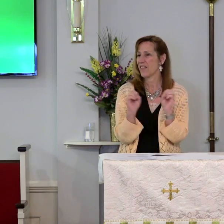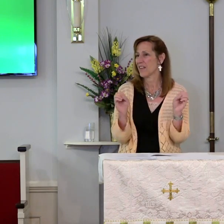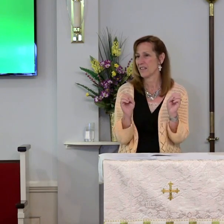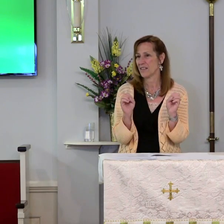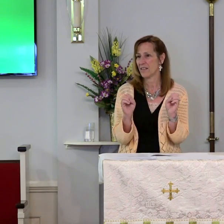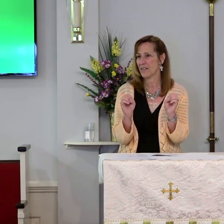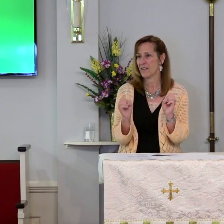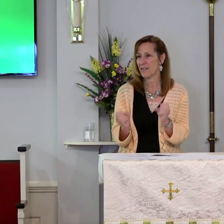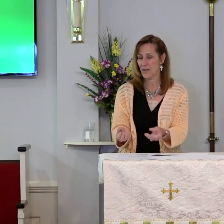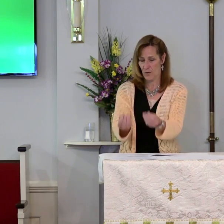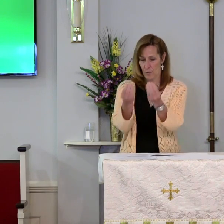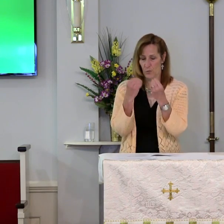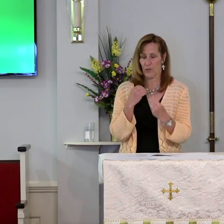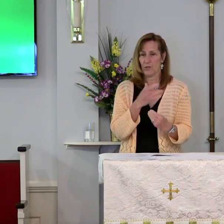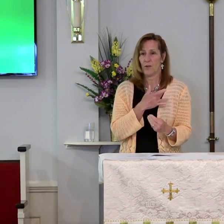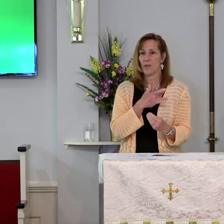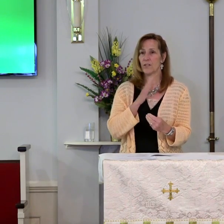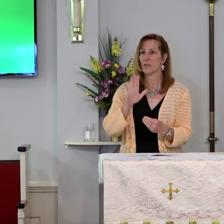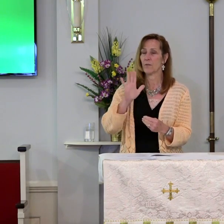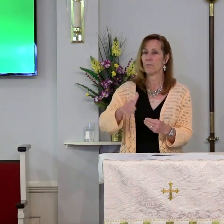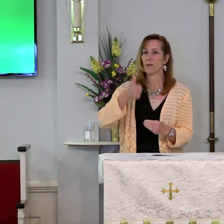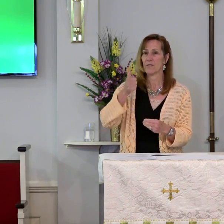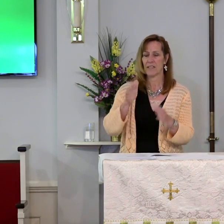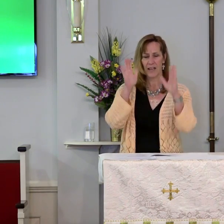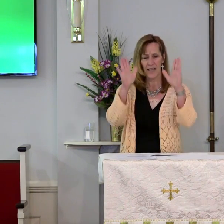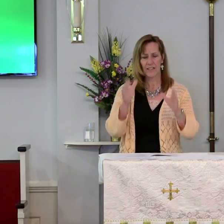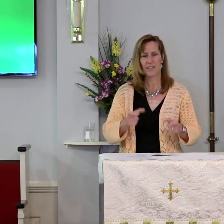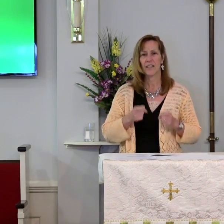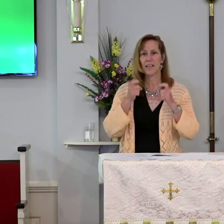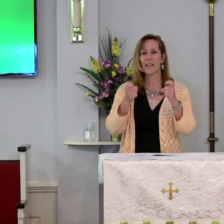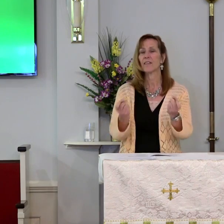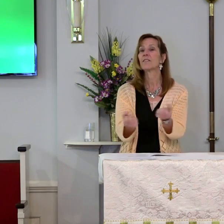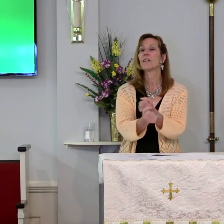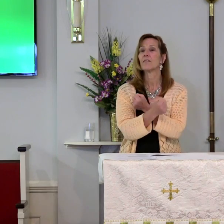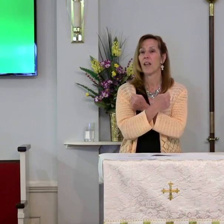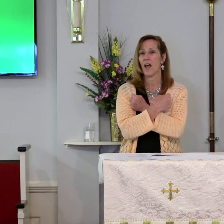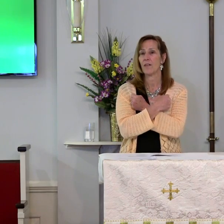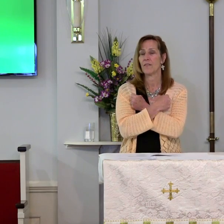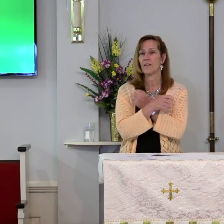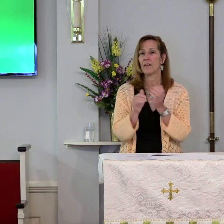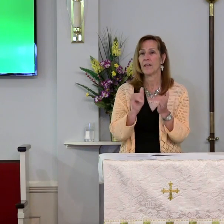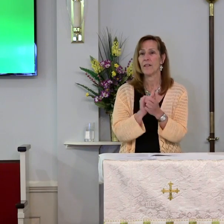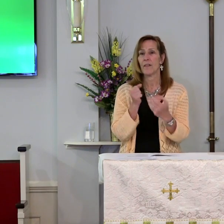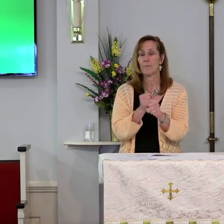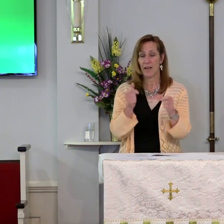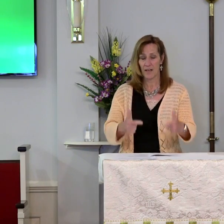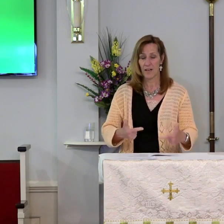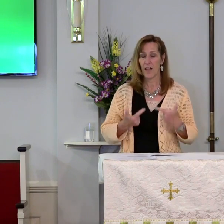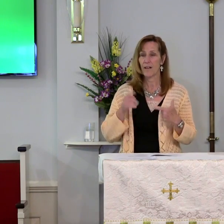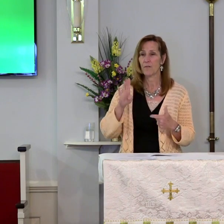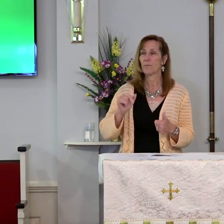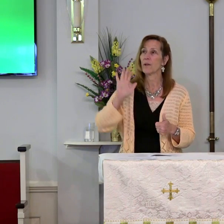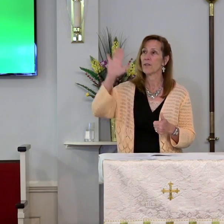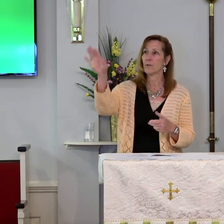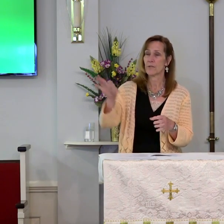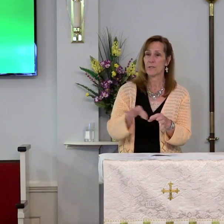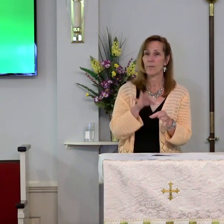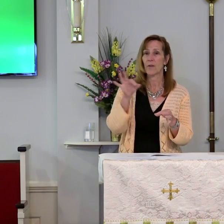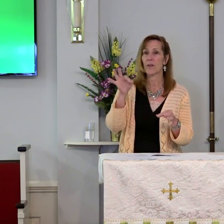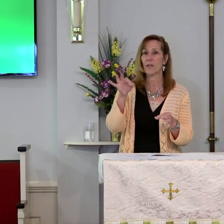Pour into our hearts your most excellent gift of love, that made alive by your Spirit,